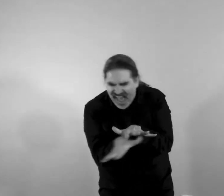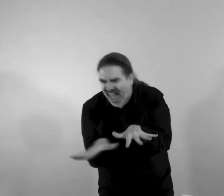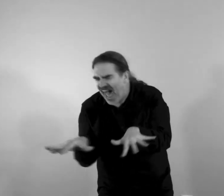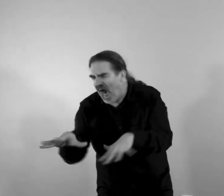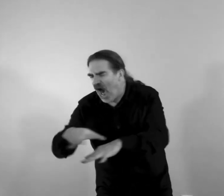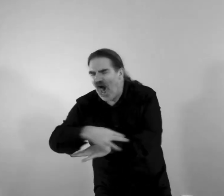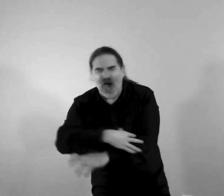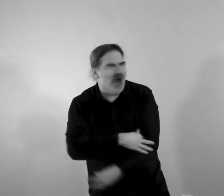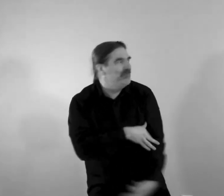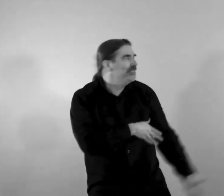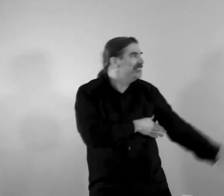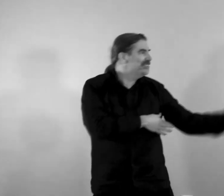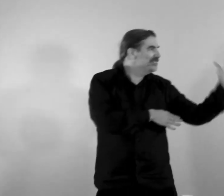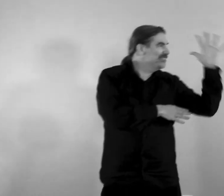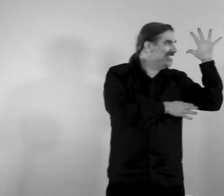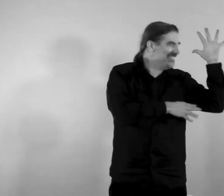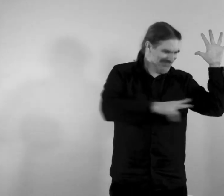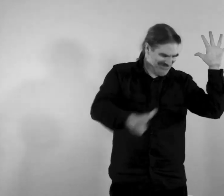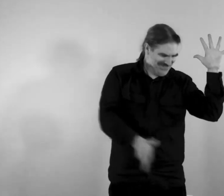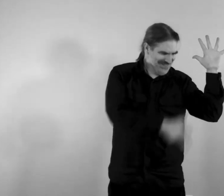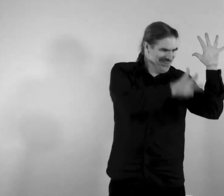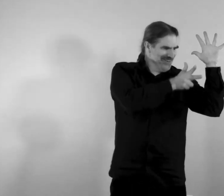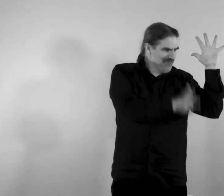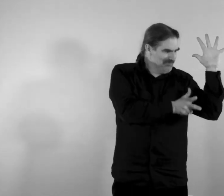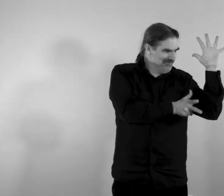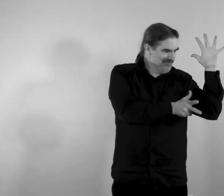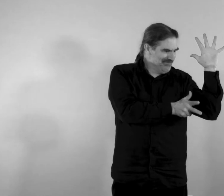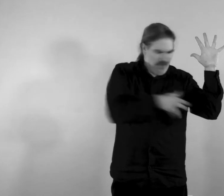a tree besides a car